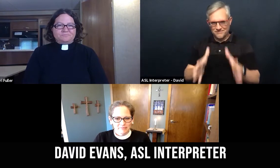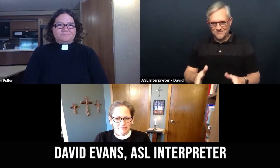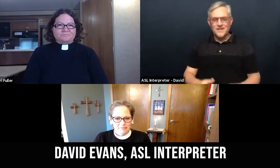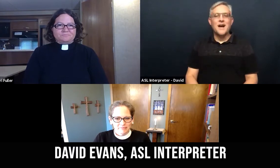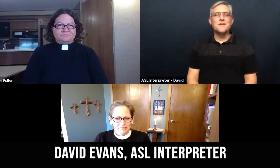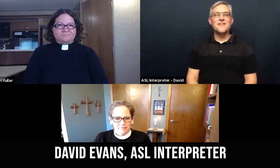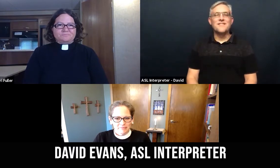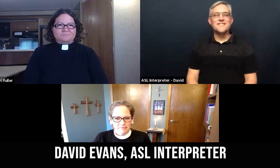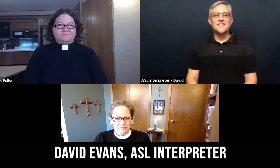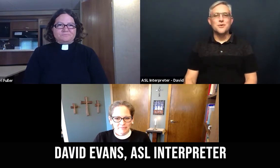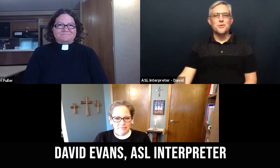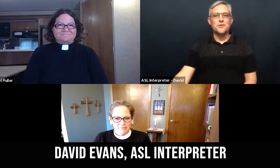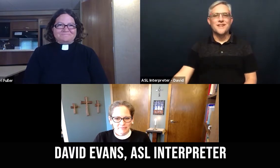I'm David Evans, the interpreter today.